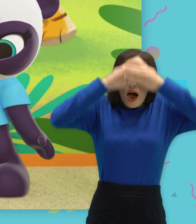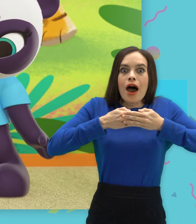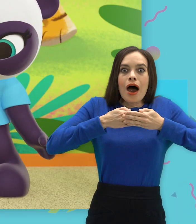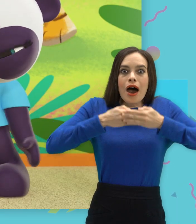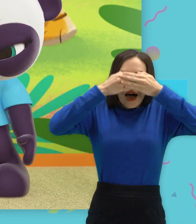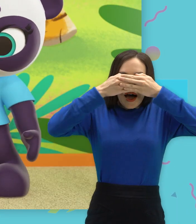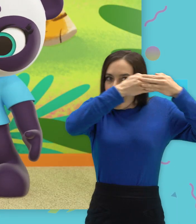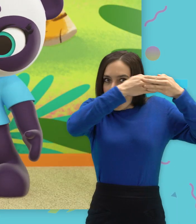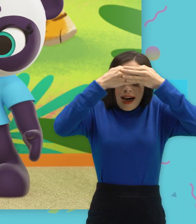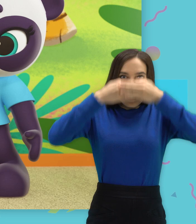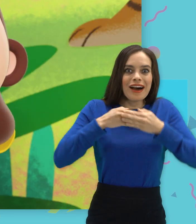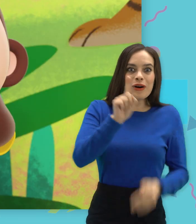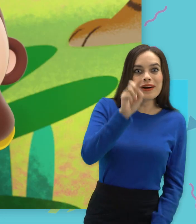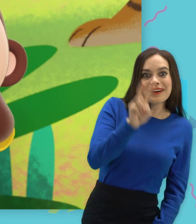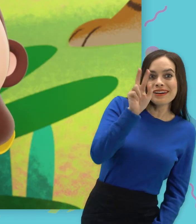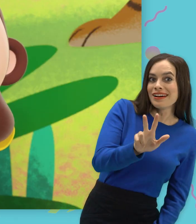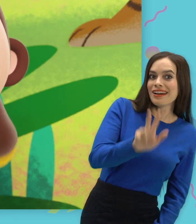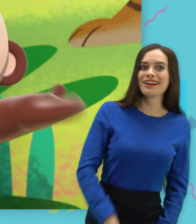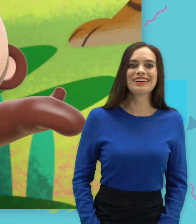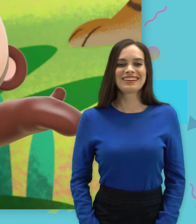Peek-a-boo, peek-a-boo One, two, three